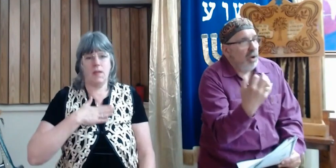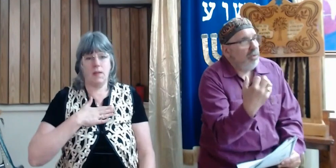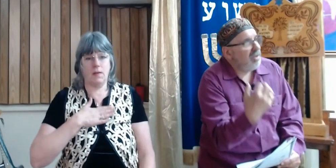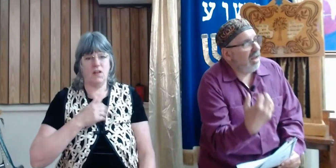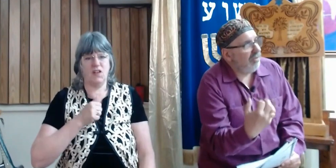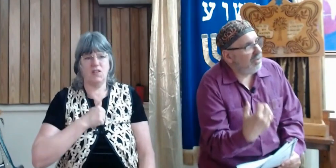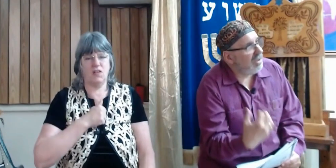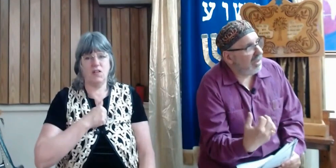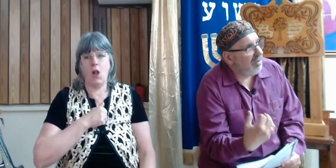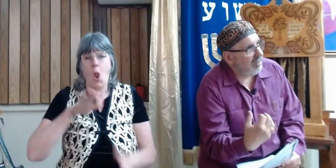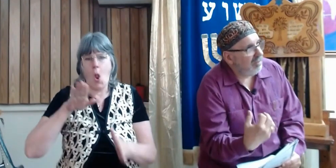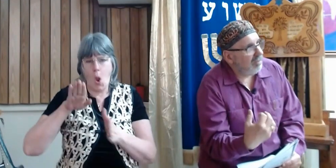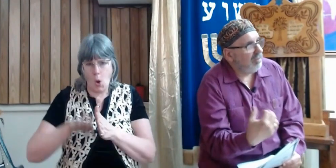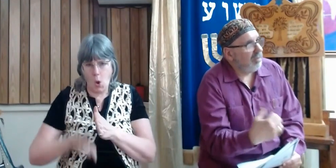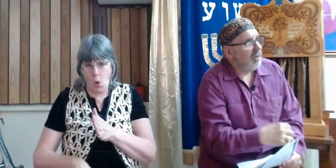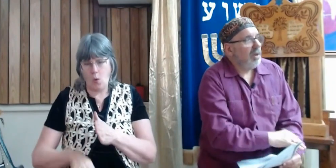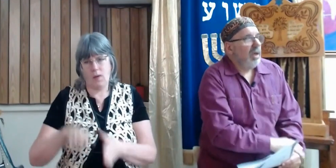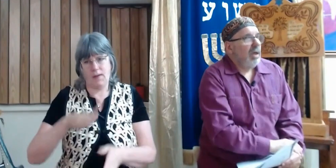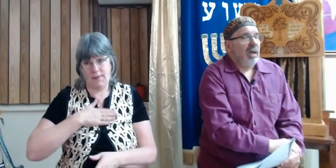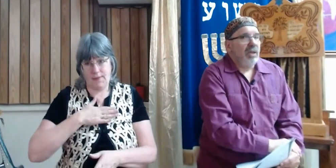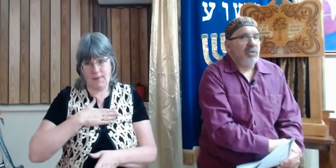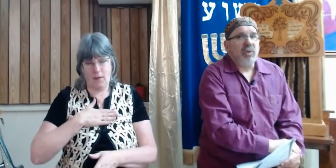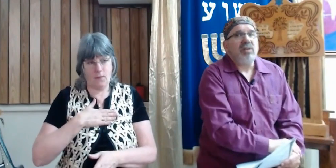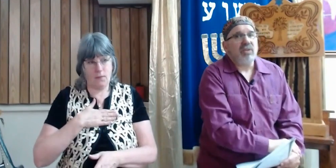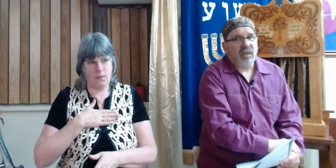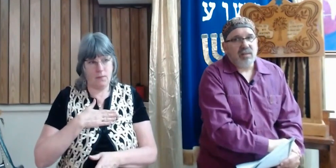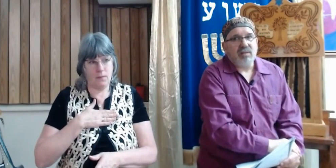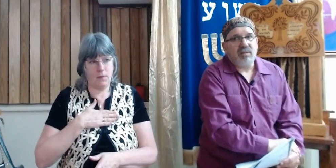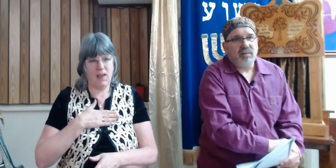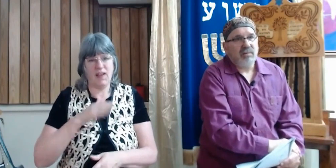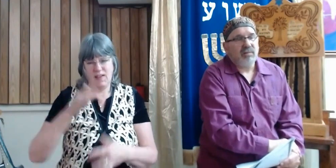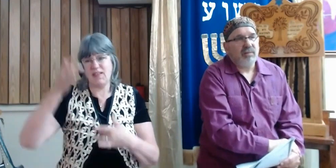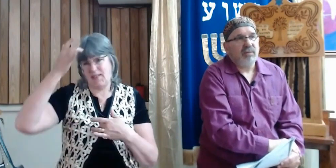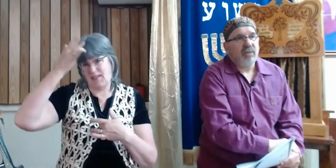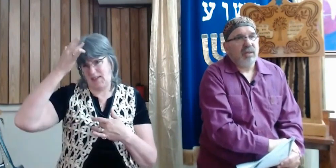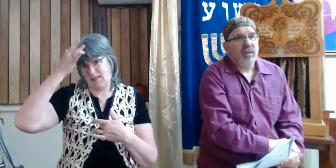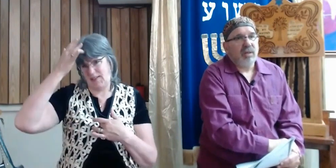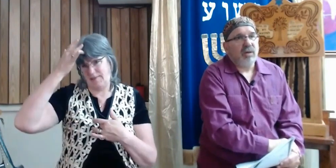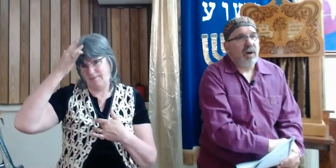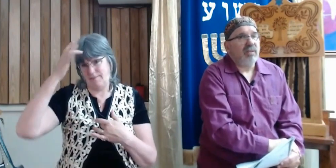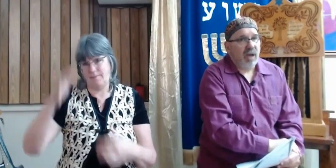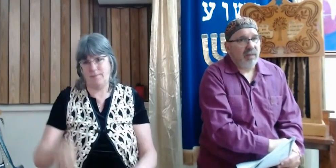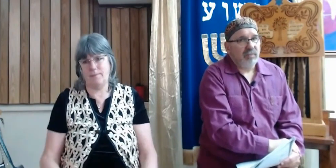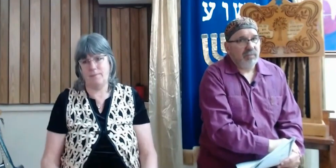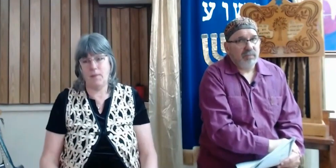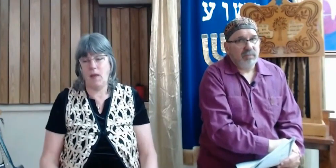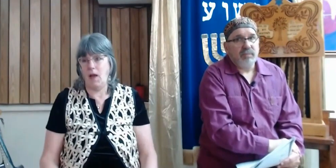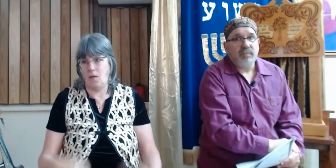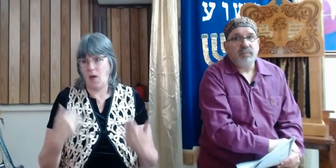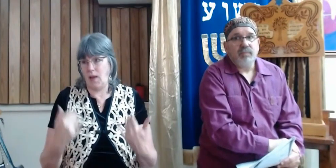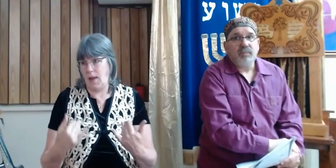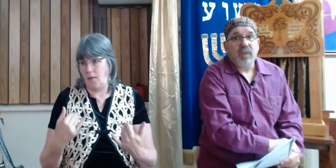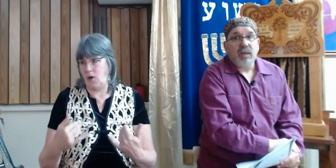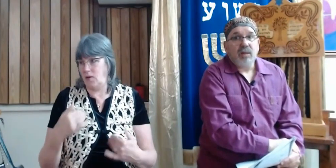Low self-esteem is a real sickness of our time.